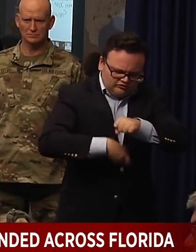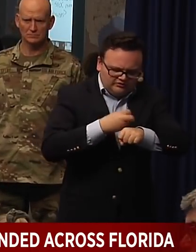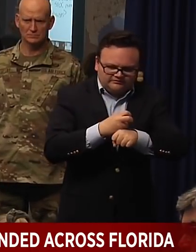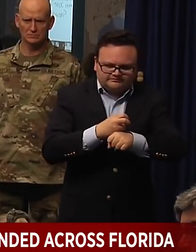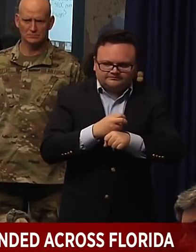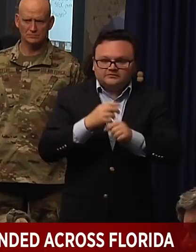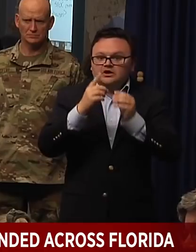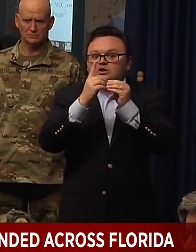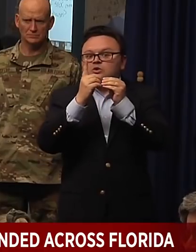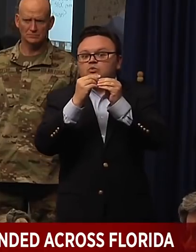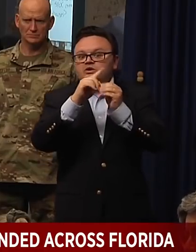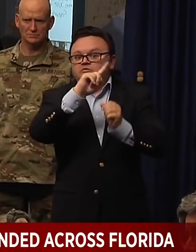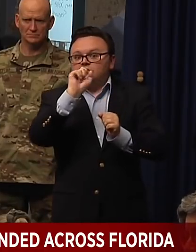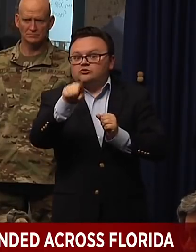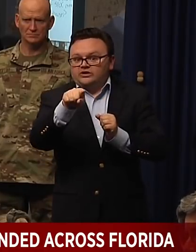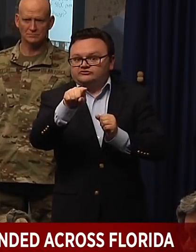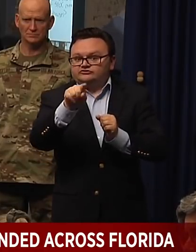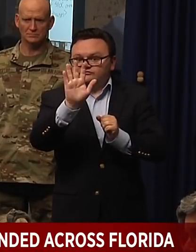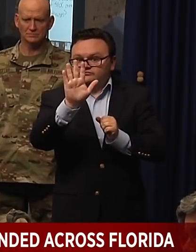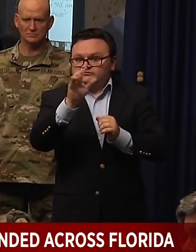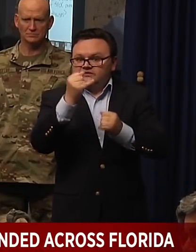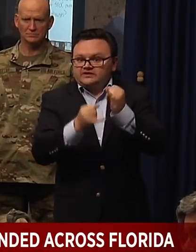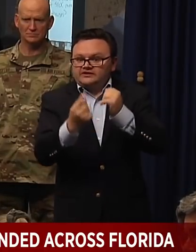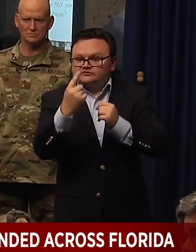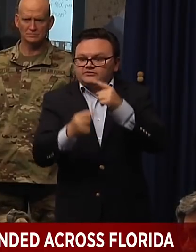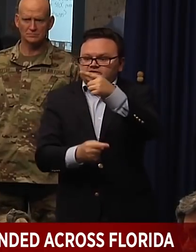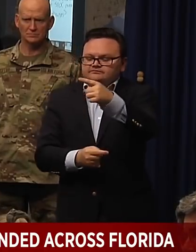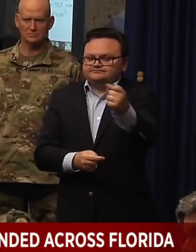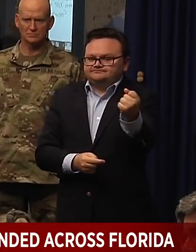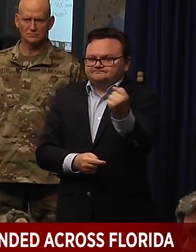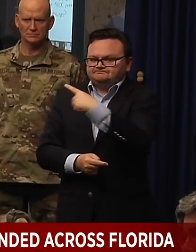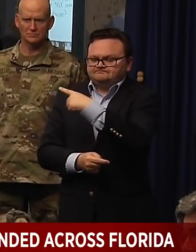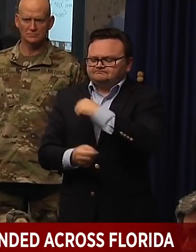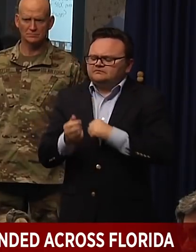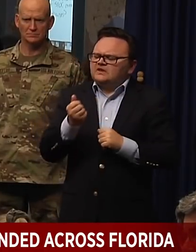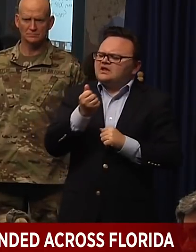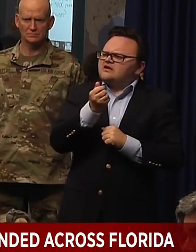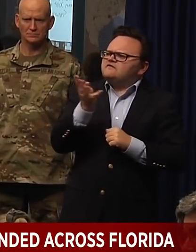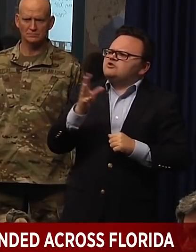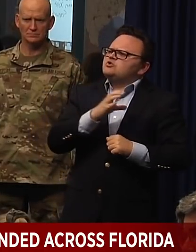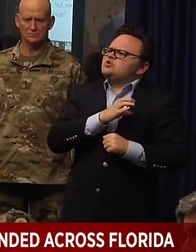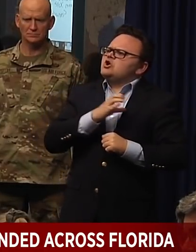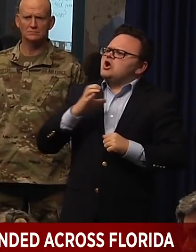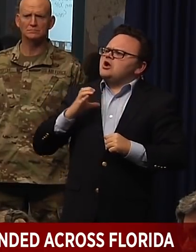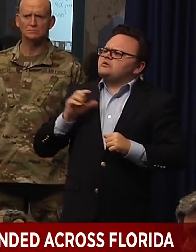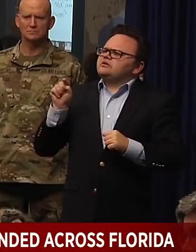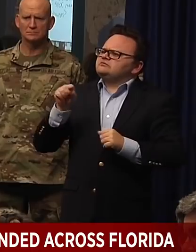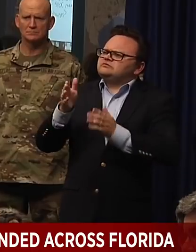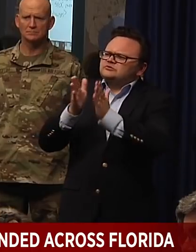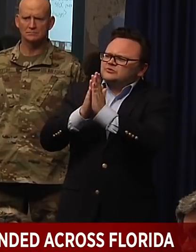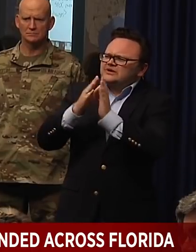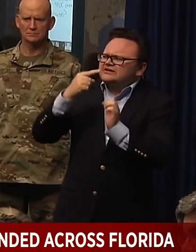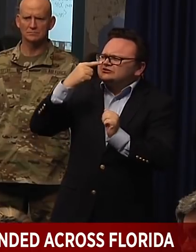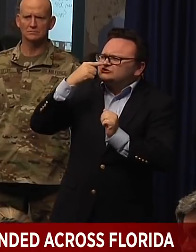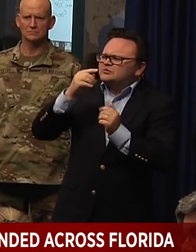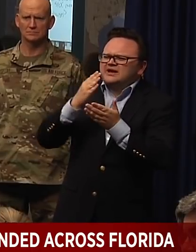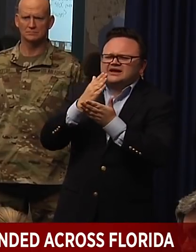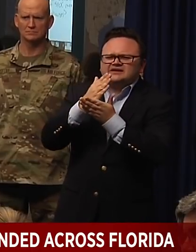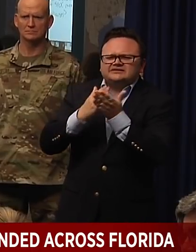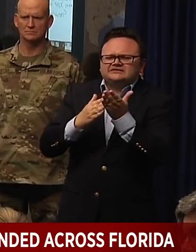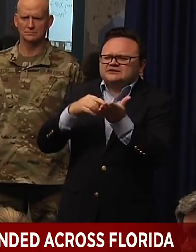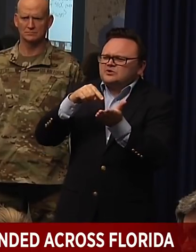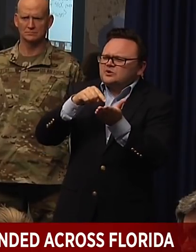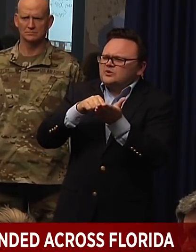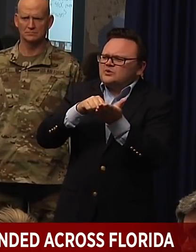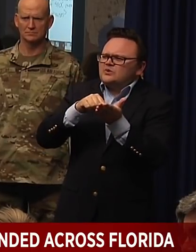There's been a couple of requests from different lawmakers to extend deadlines on different things. Basically, well,